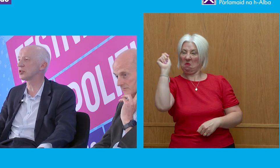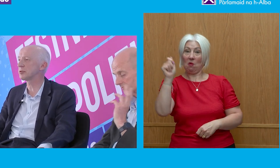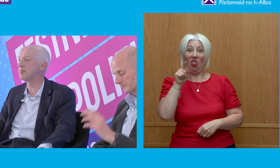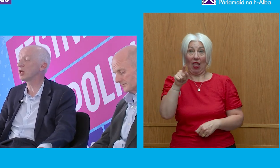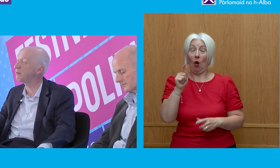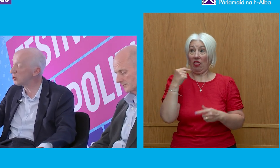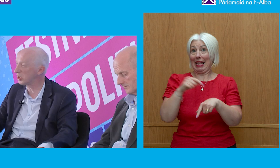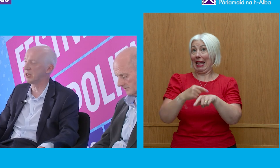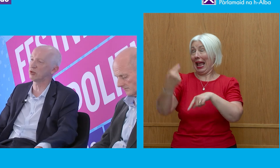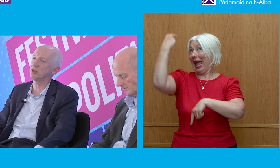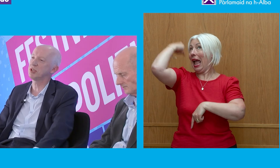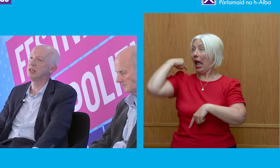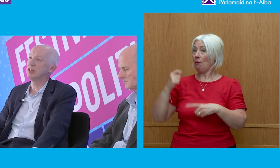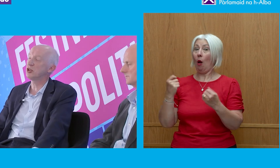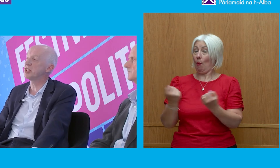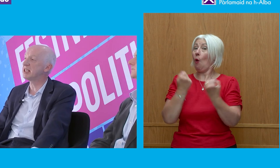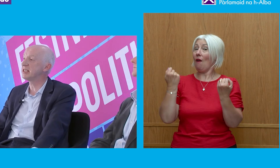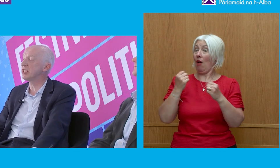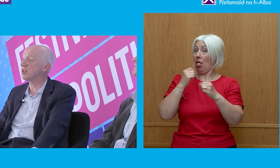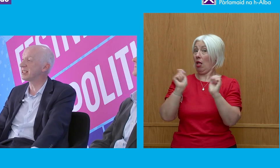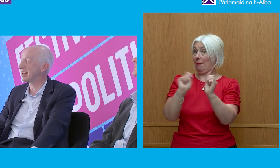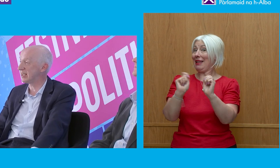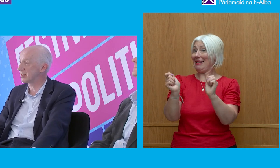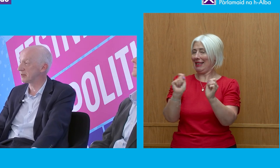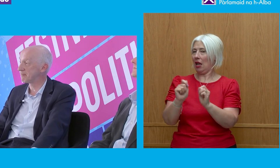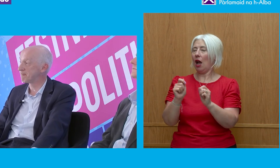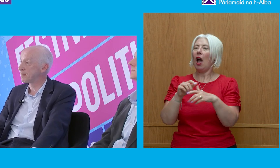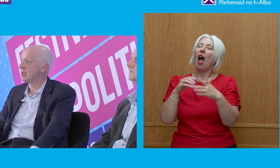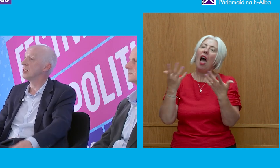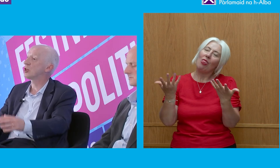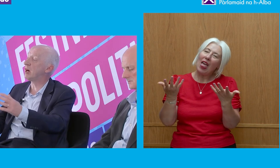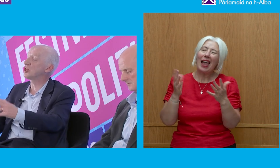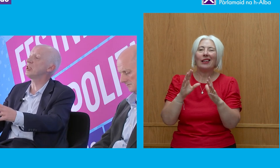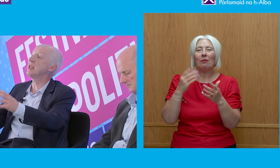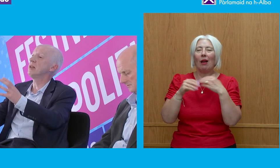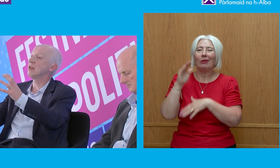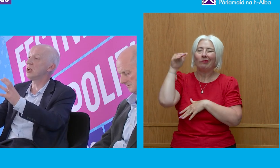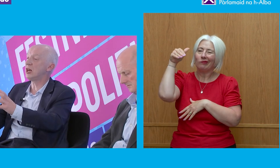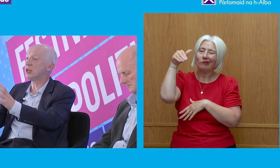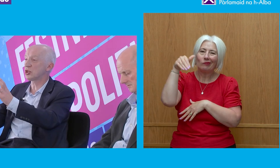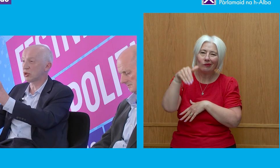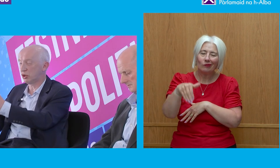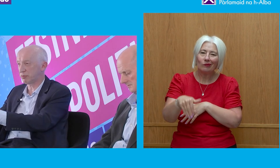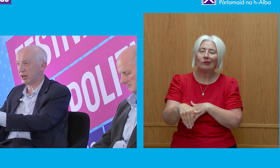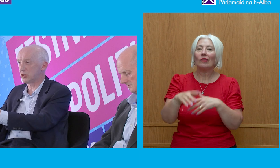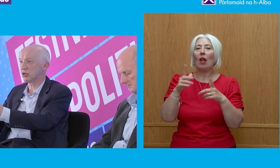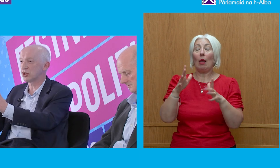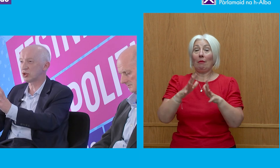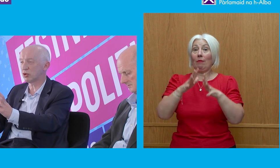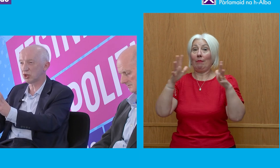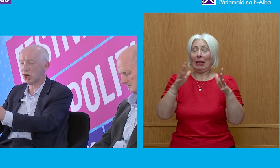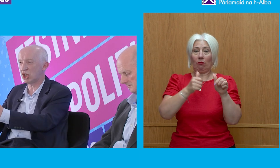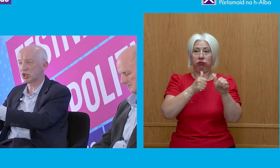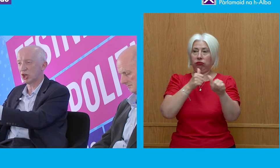was. And fortunately, of course, during the 19th century, that declined. Gradually, large corporations